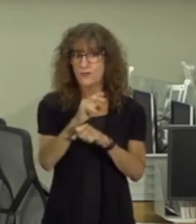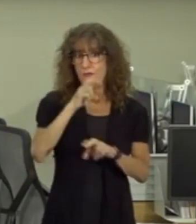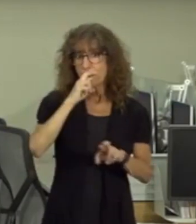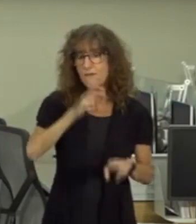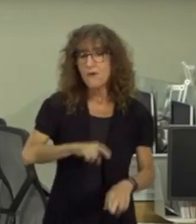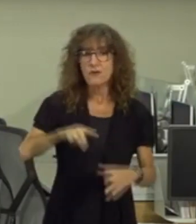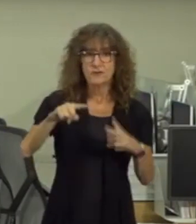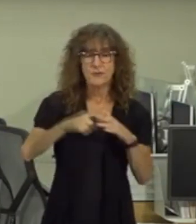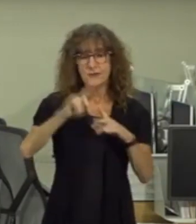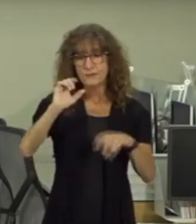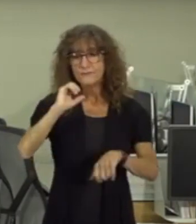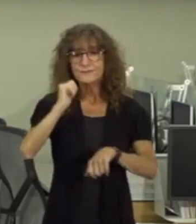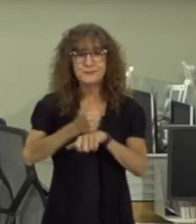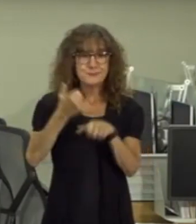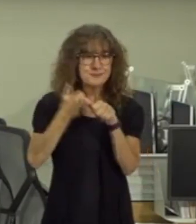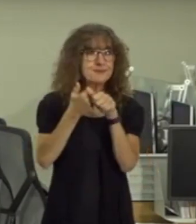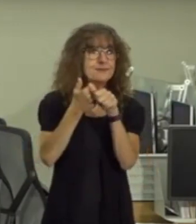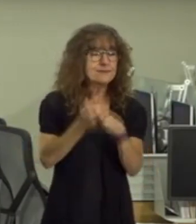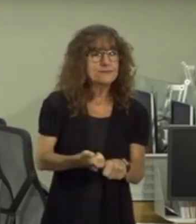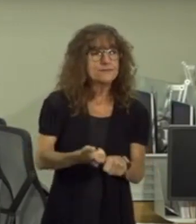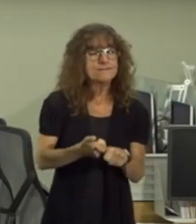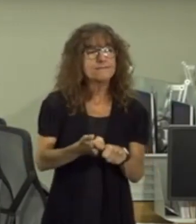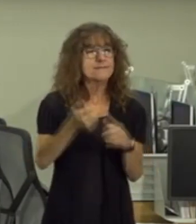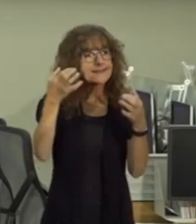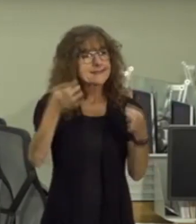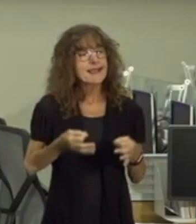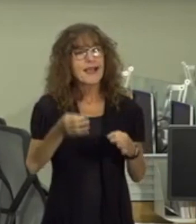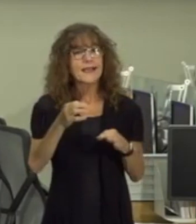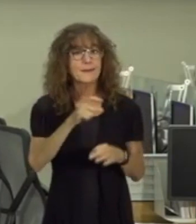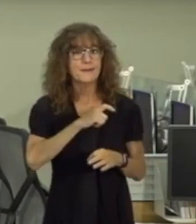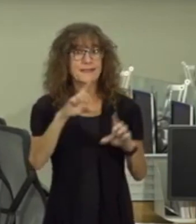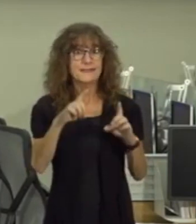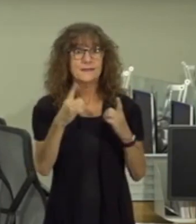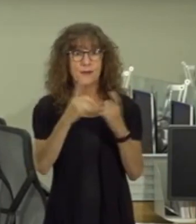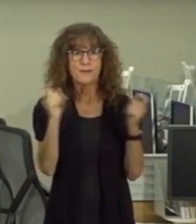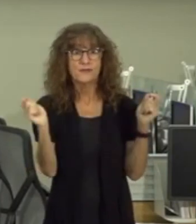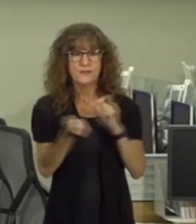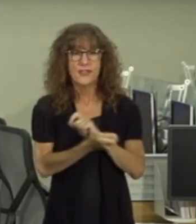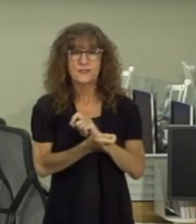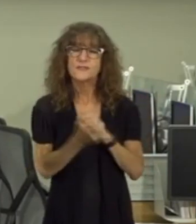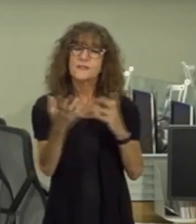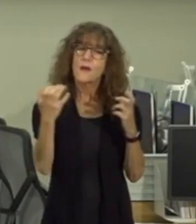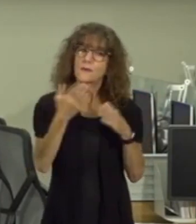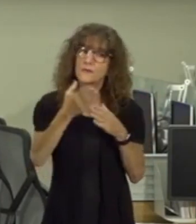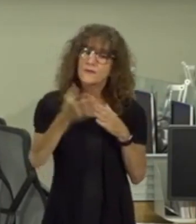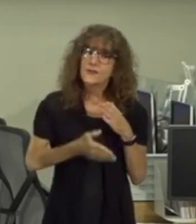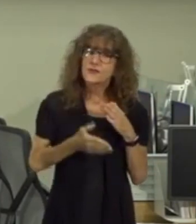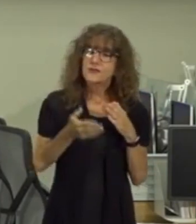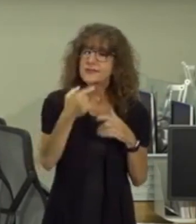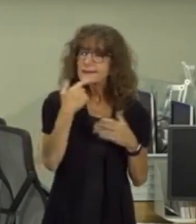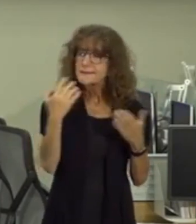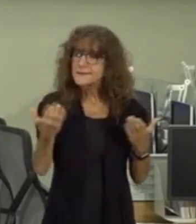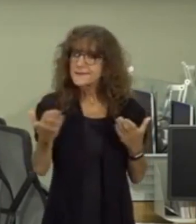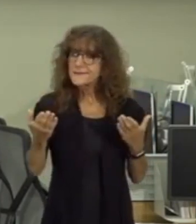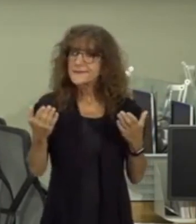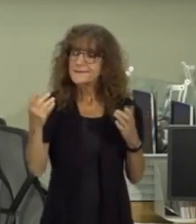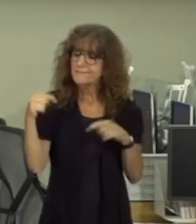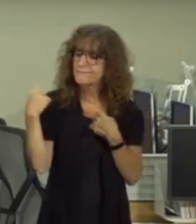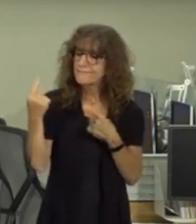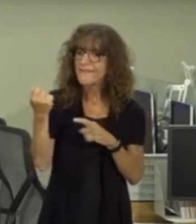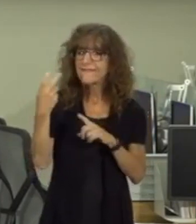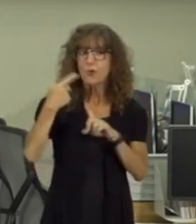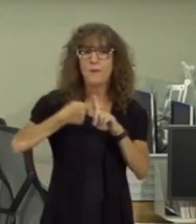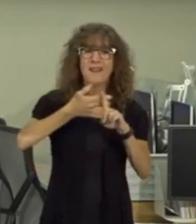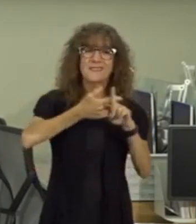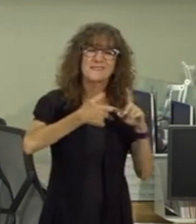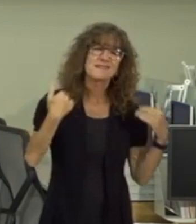report to begin to implement uh and to determine police department reforms uh i just want to conclude by saying that these past few months